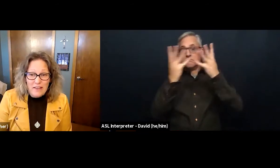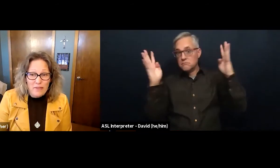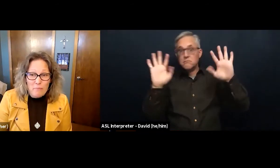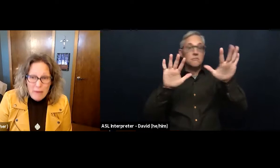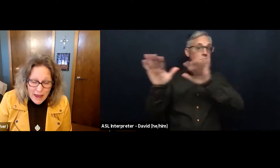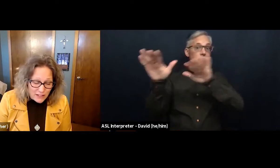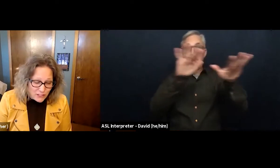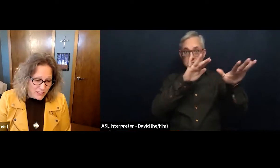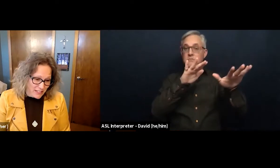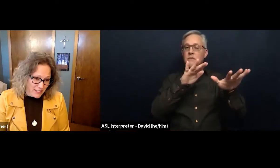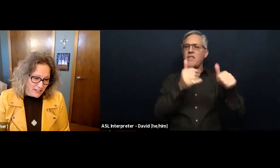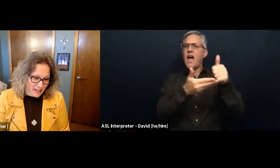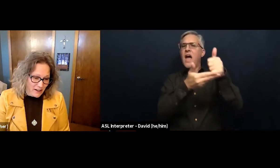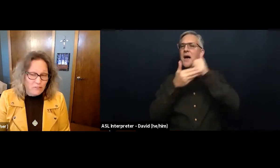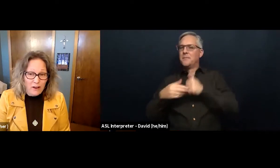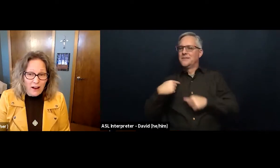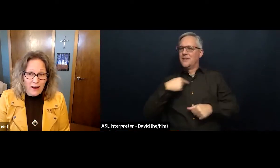the majesty of God.